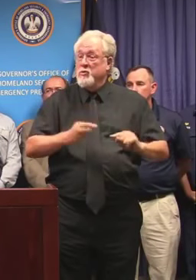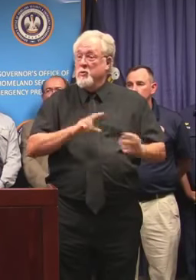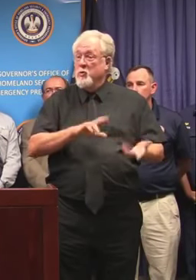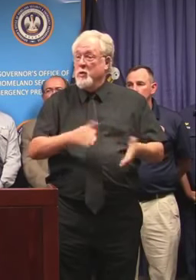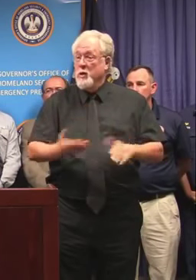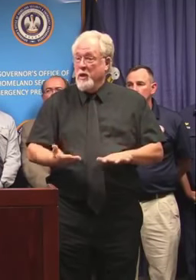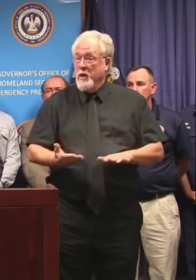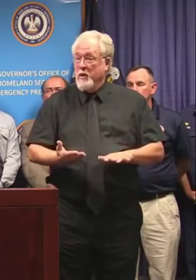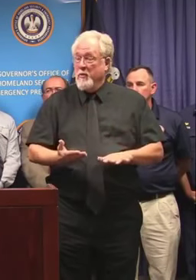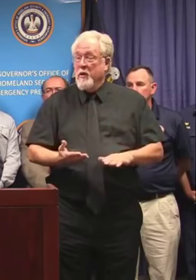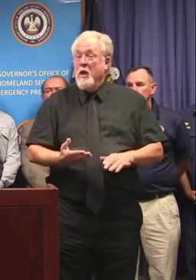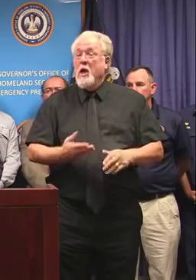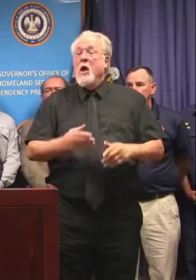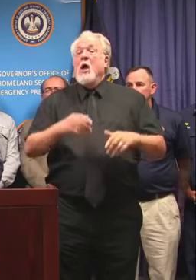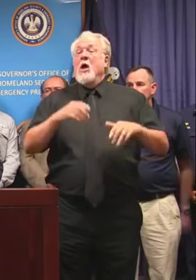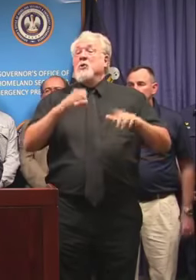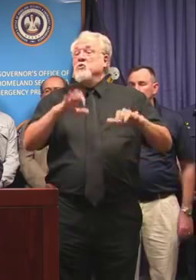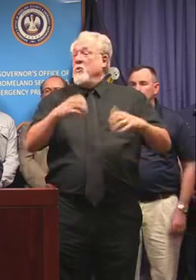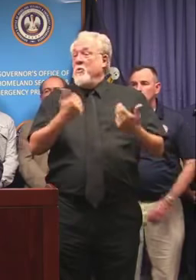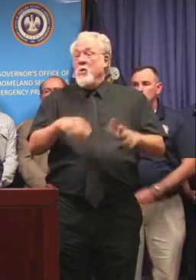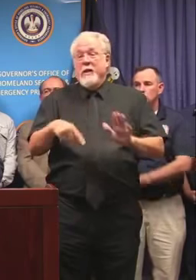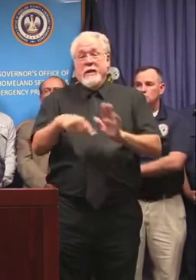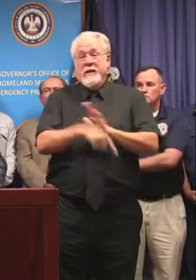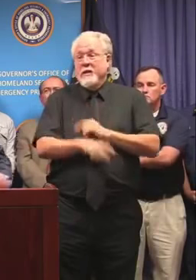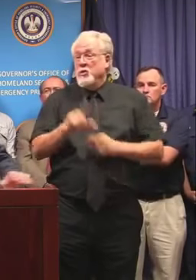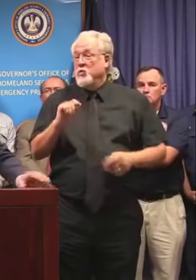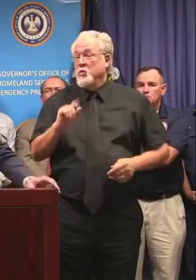death. The storm has already killed 20 people.